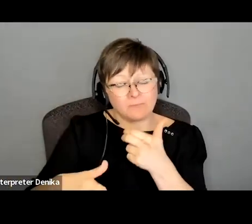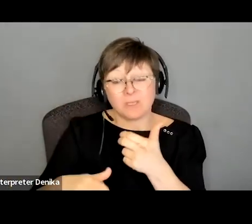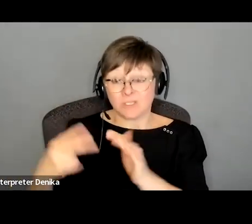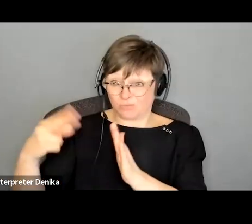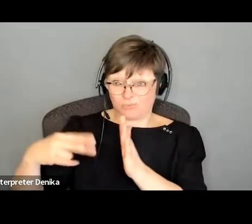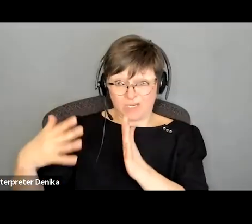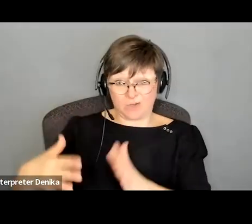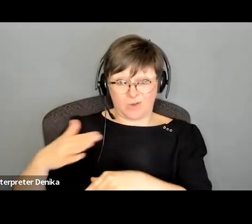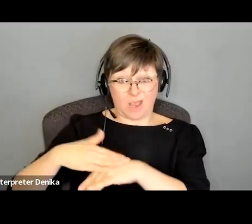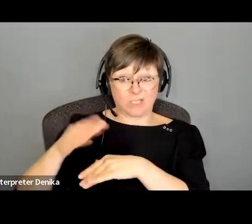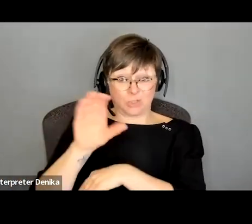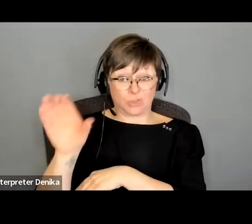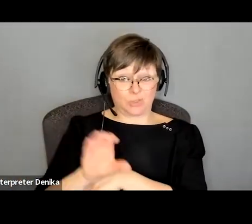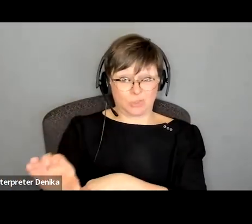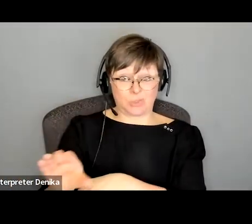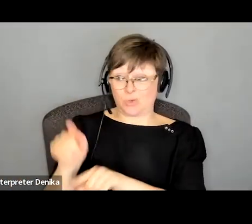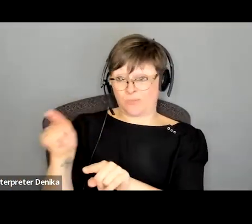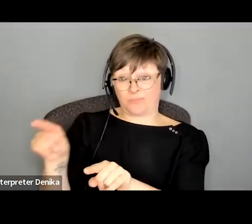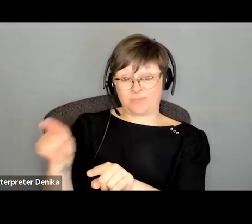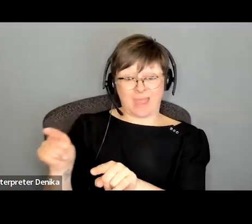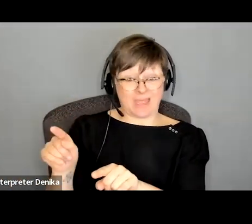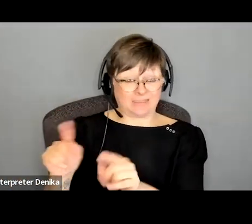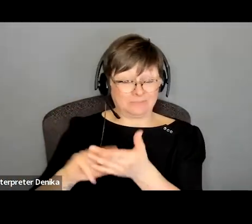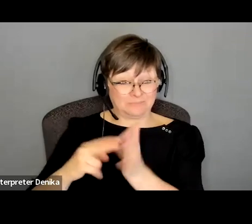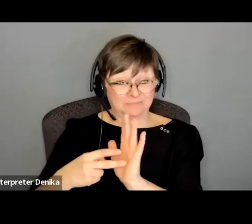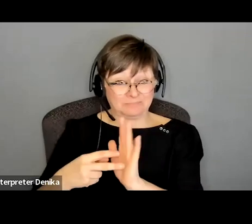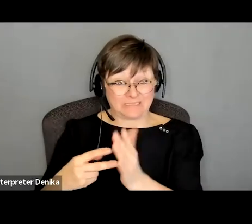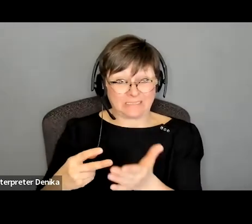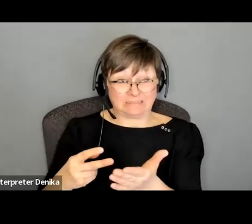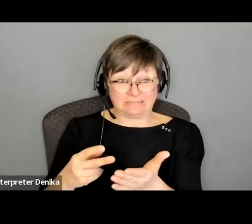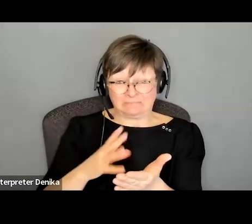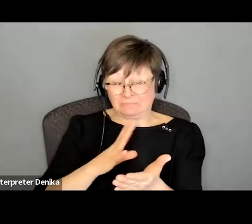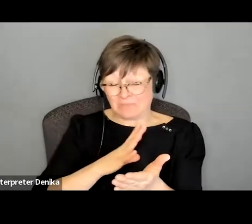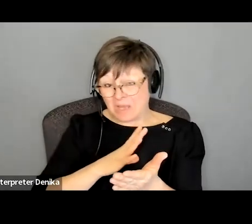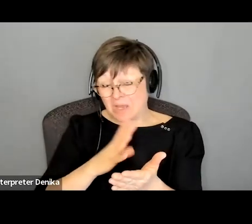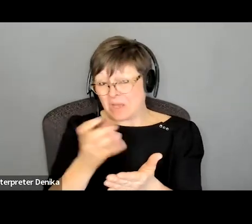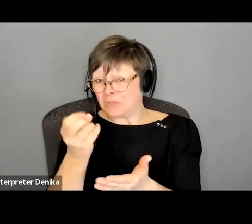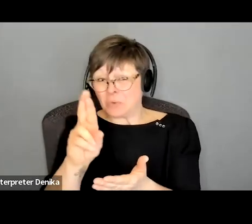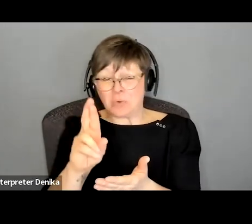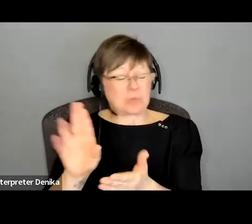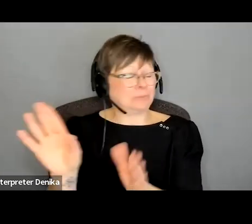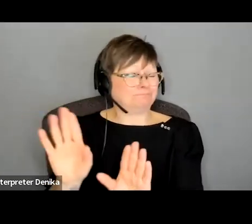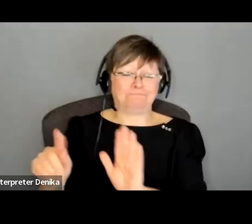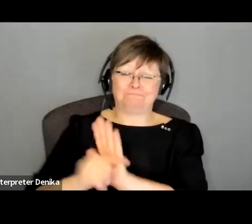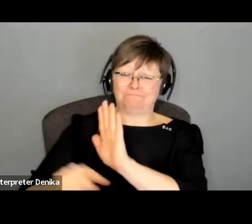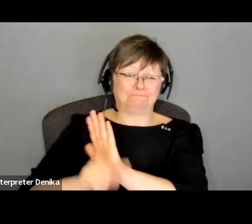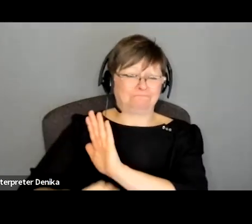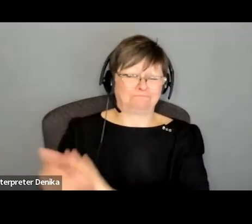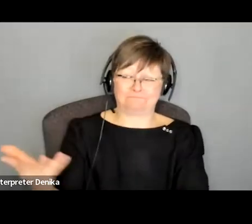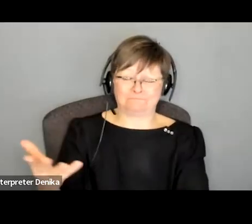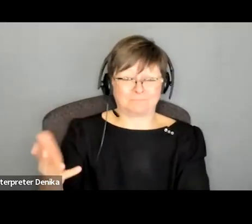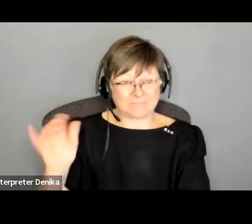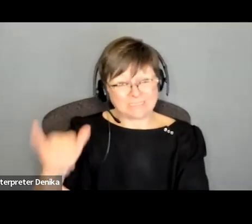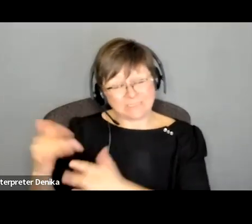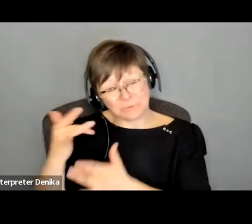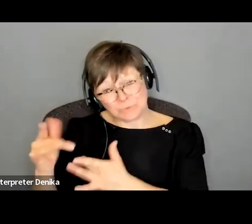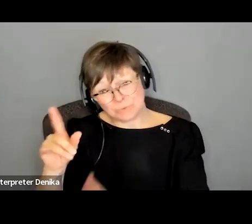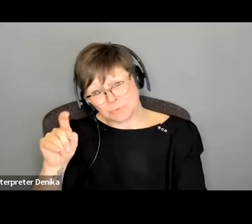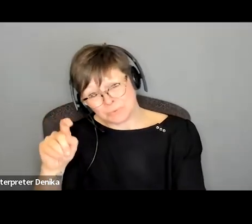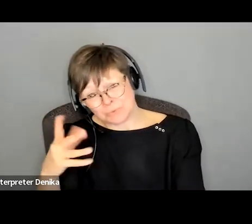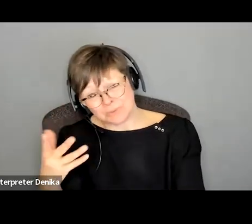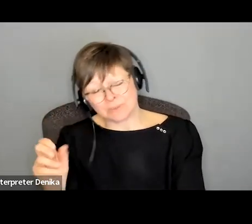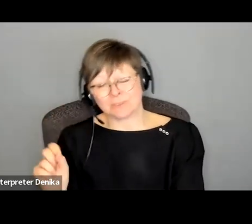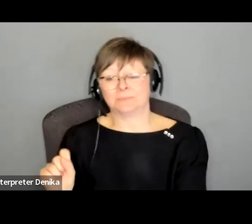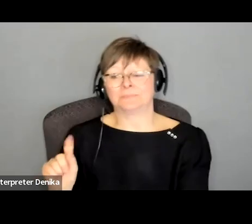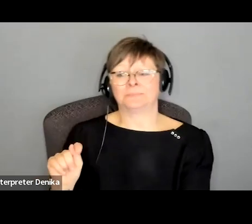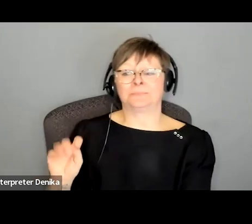over zoom going to be a strike against you does that create a an issue um no